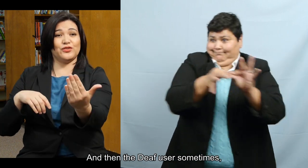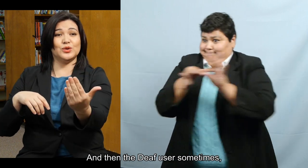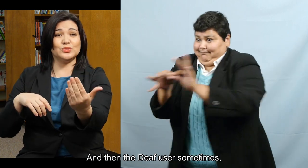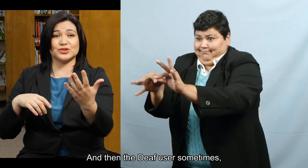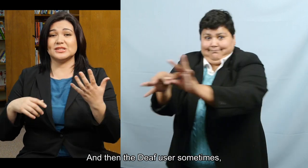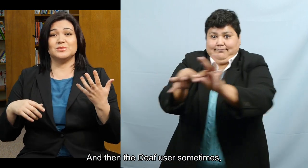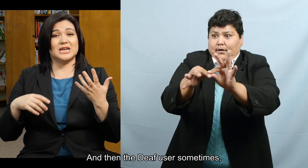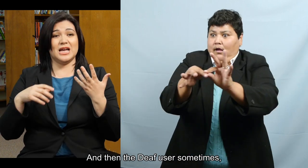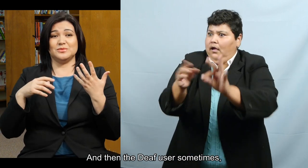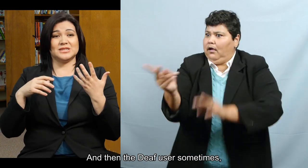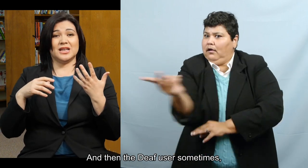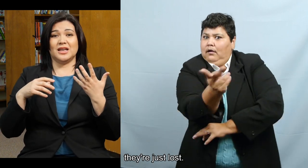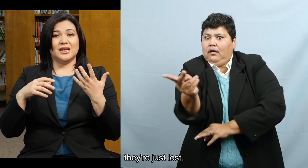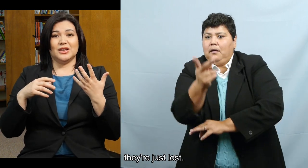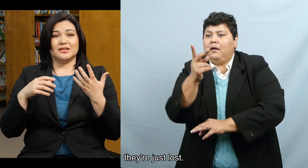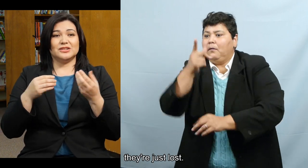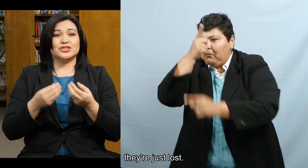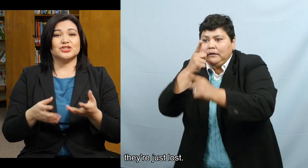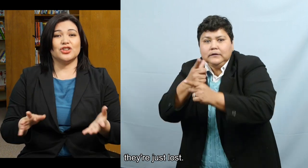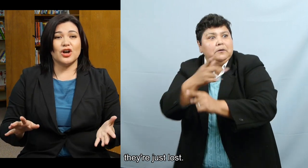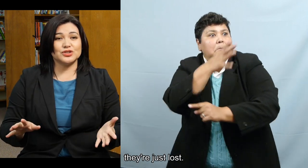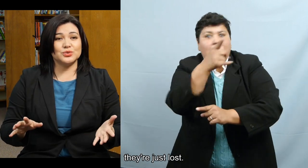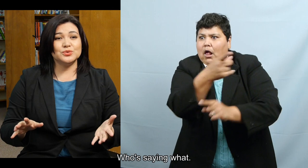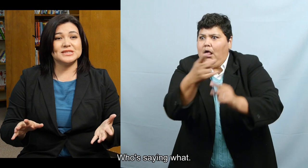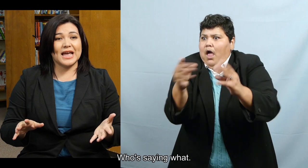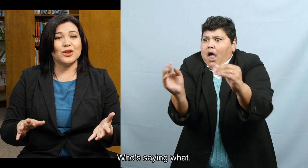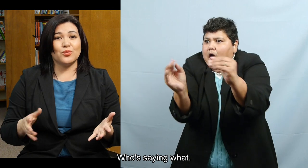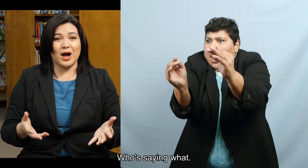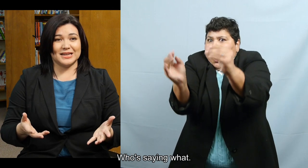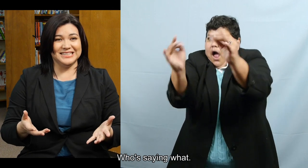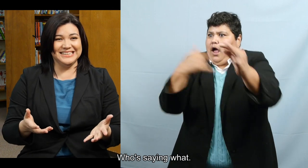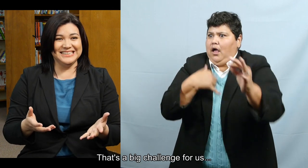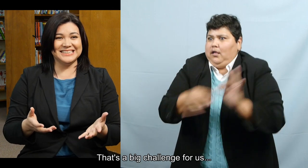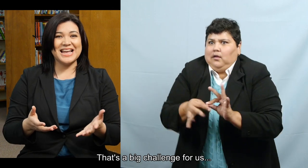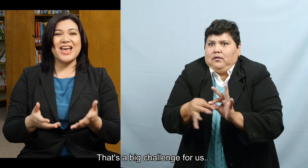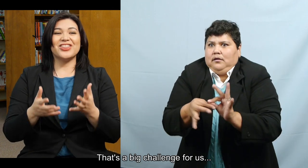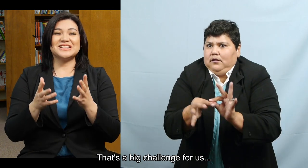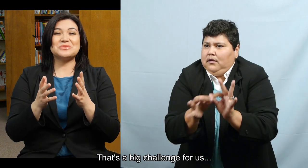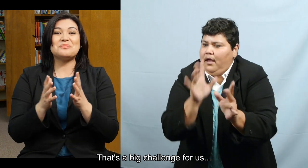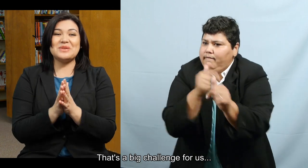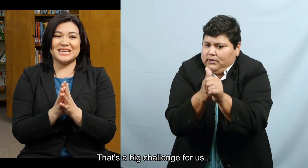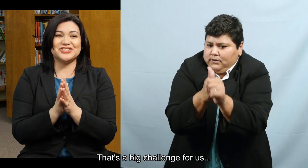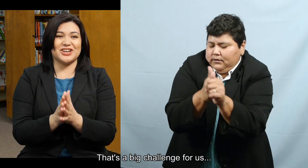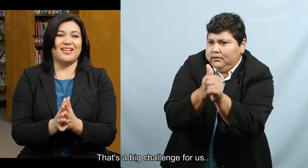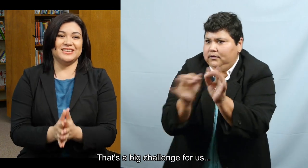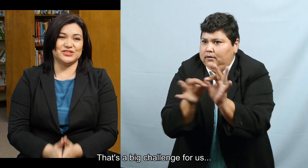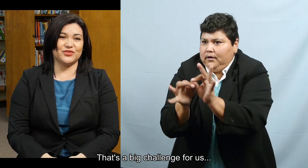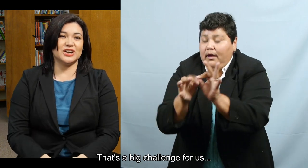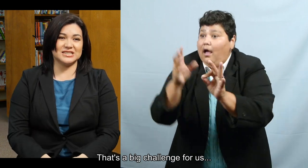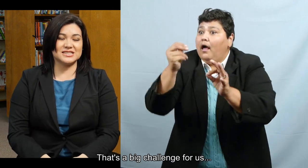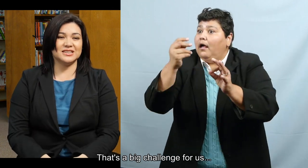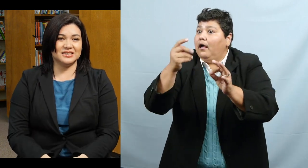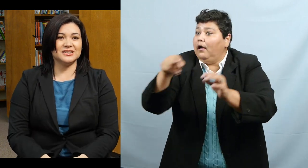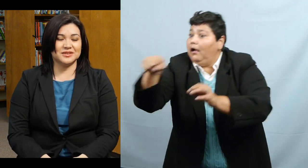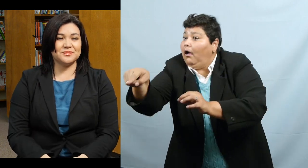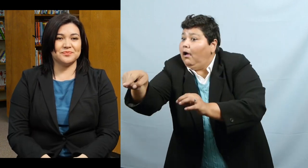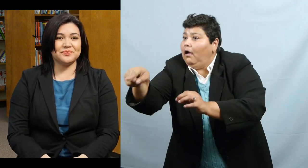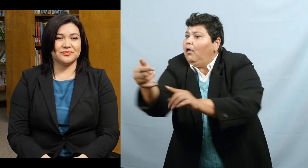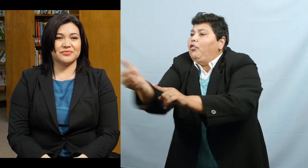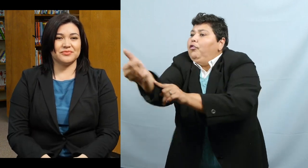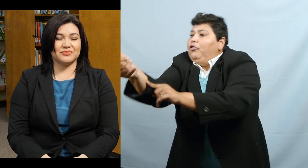And then the deaf users sometimes they're just lost. Who's saying what. That's a big challenge for us.